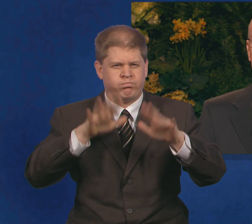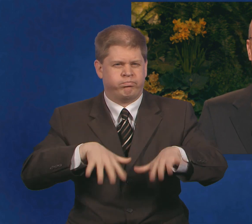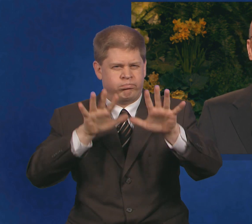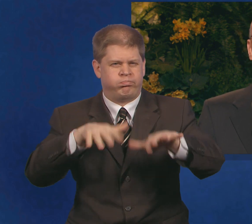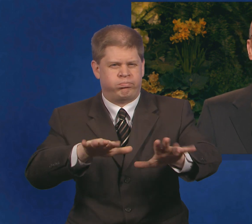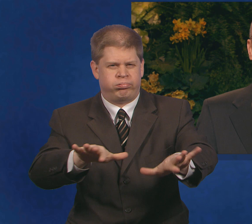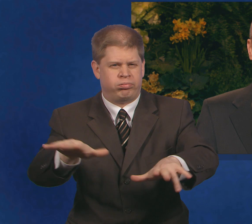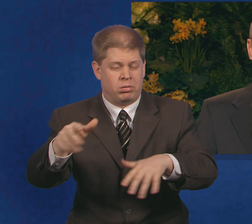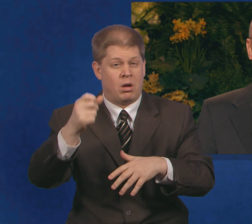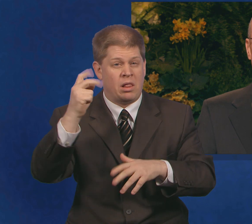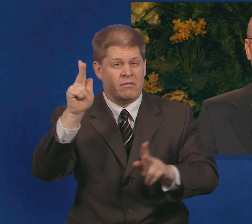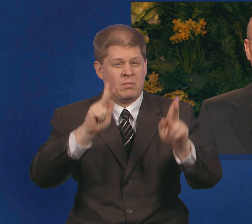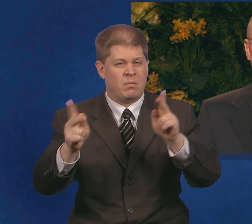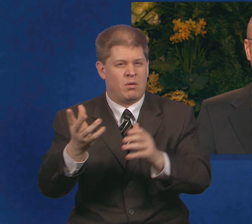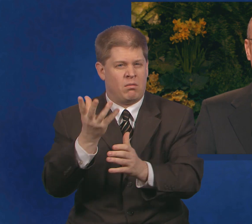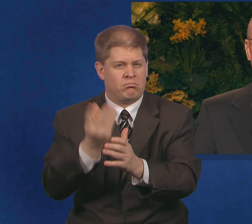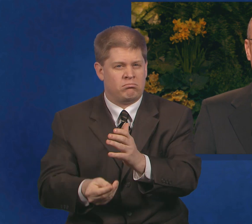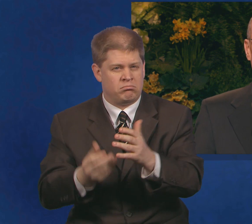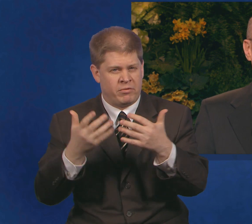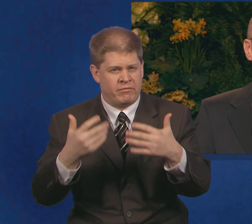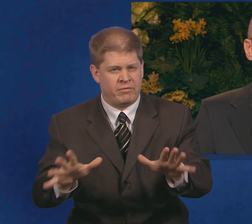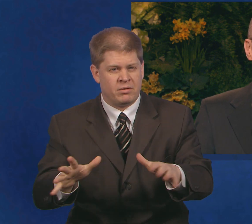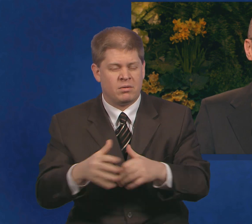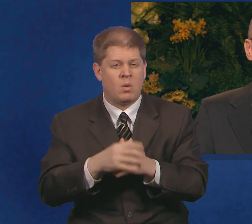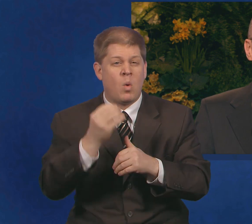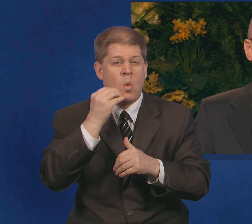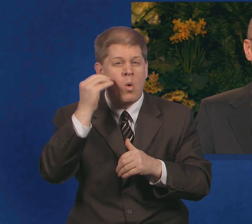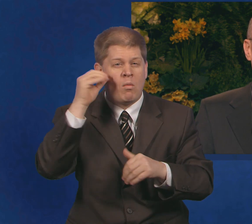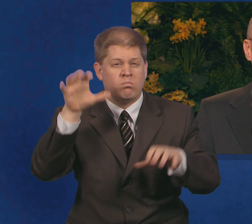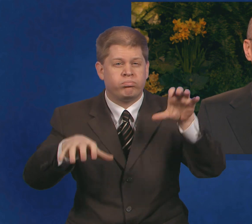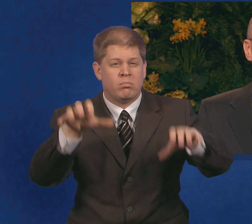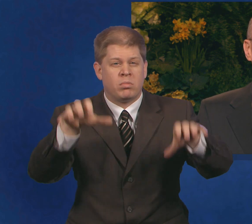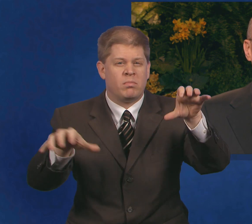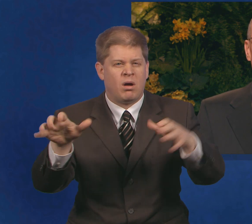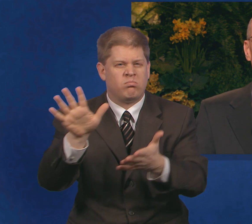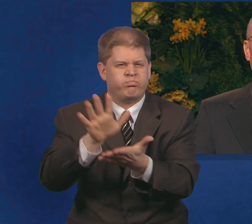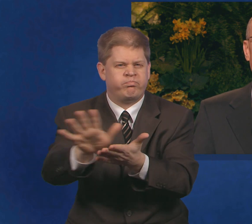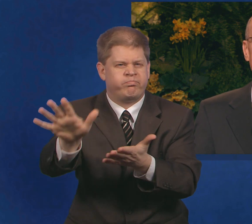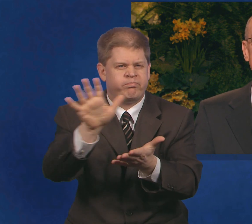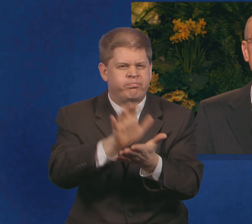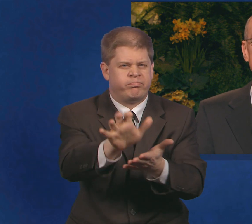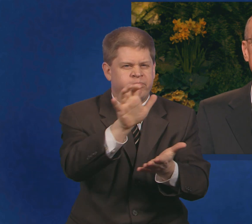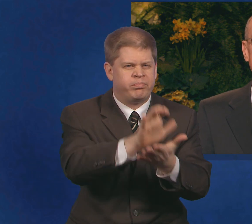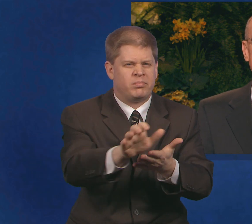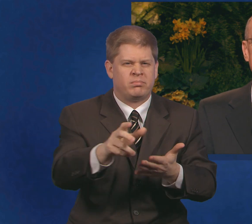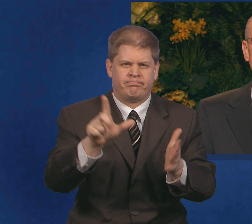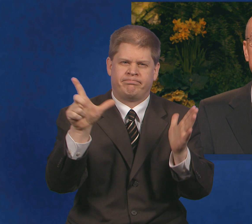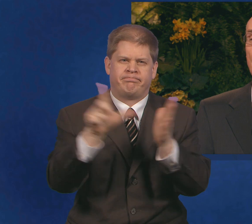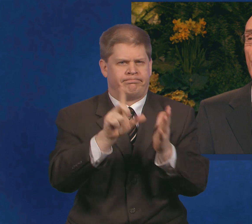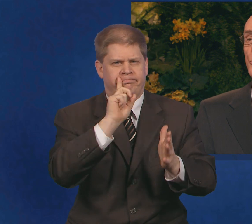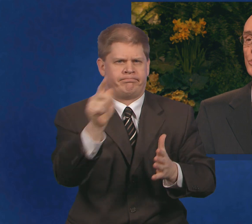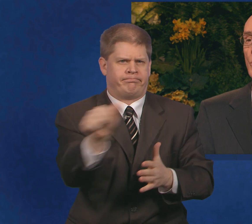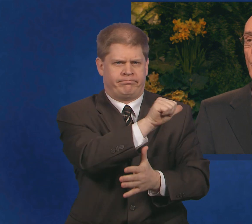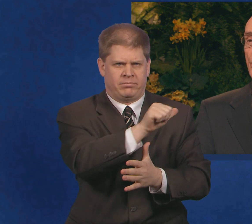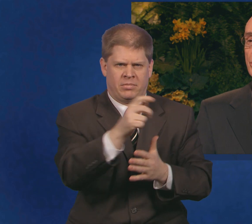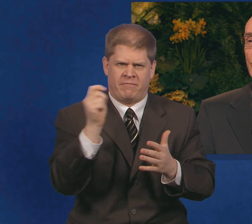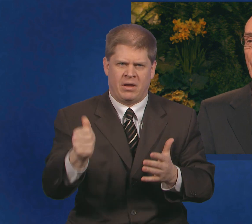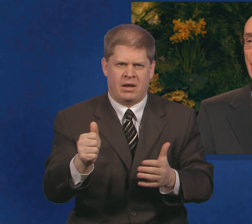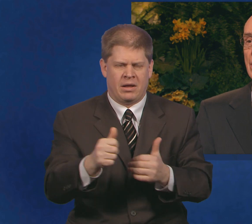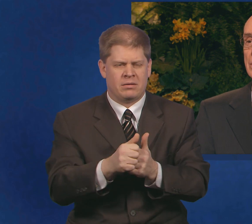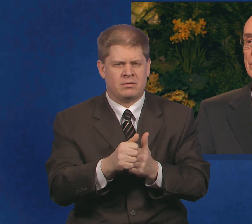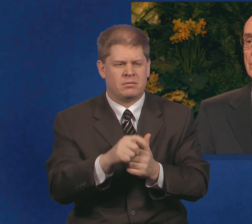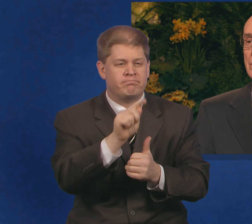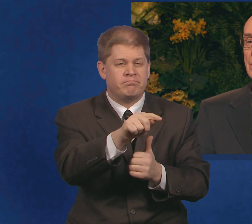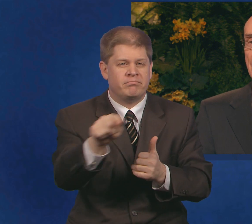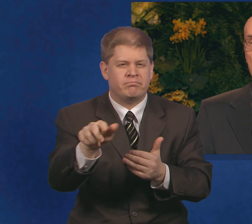Eleven people were killed. Thousands had to leave their homes in a few hours. Some homes were washed